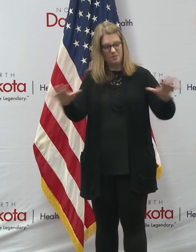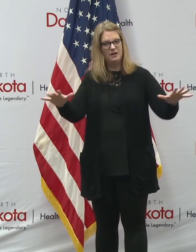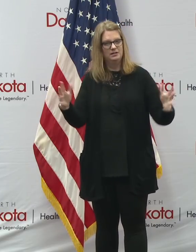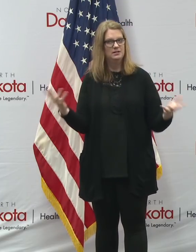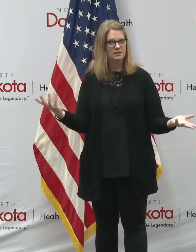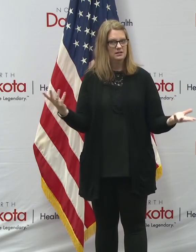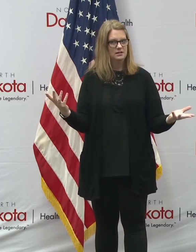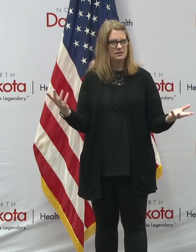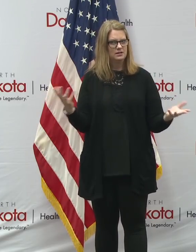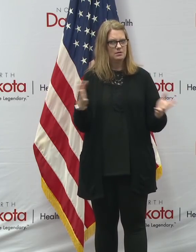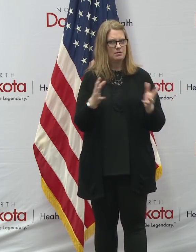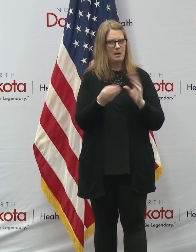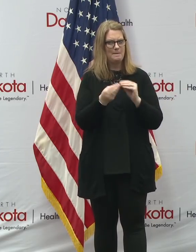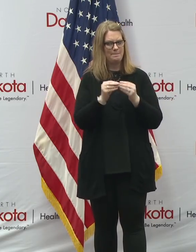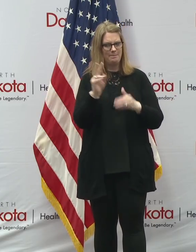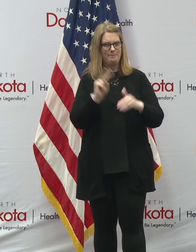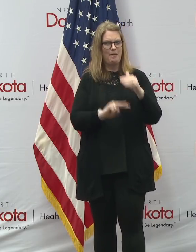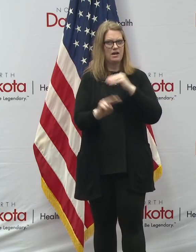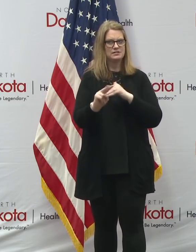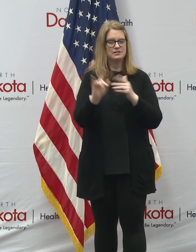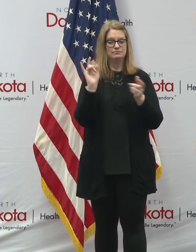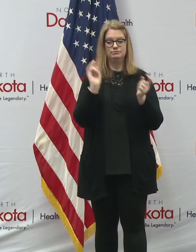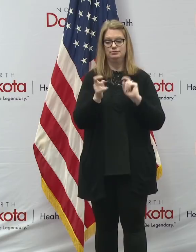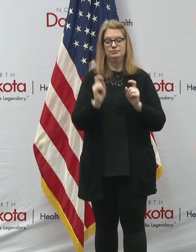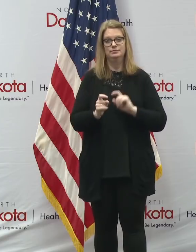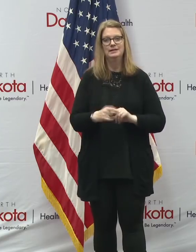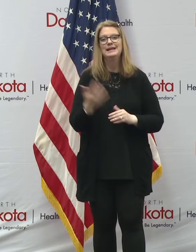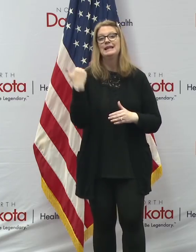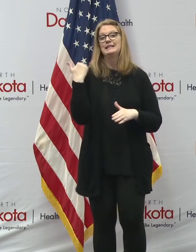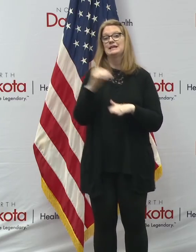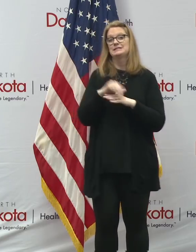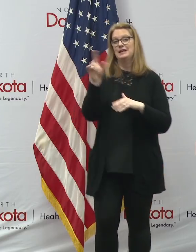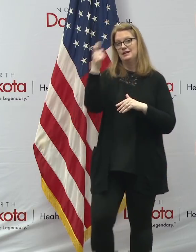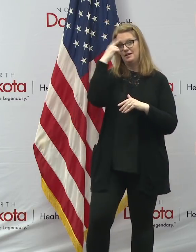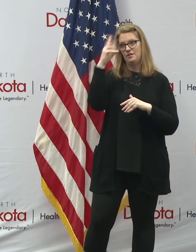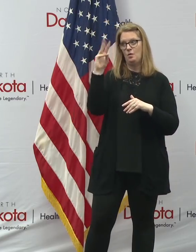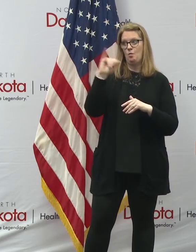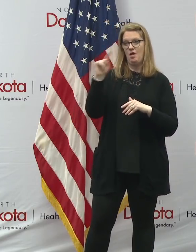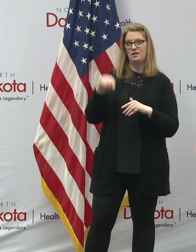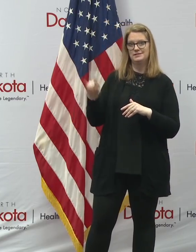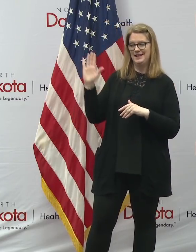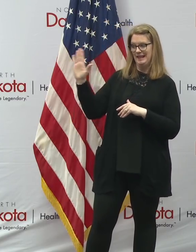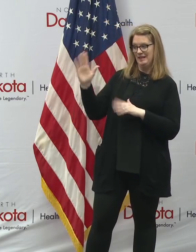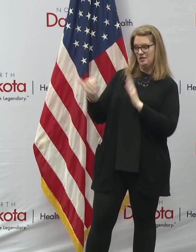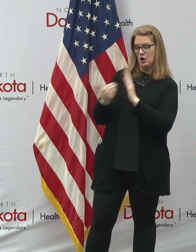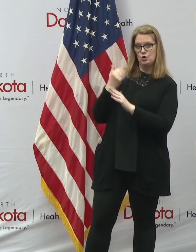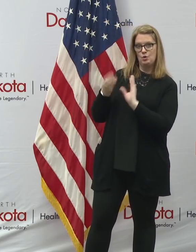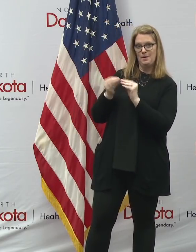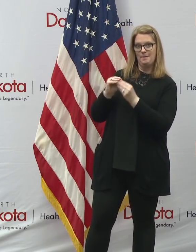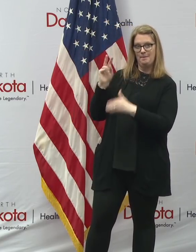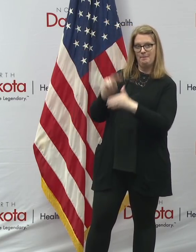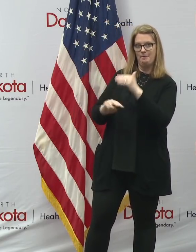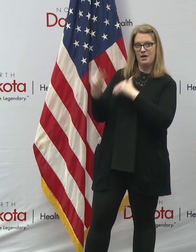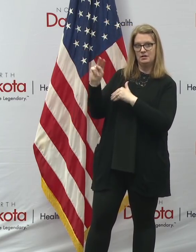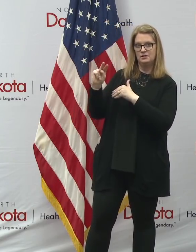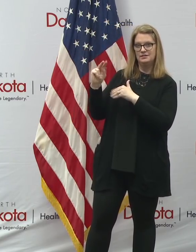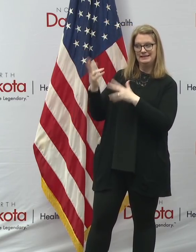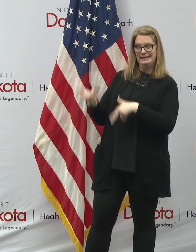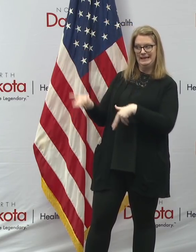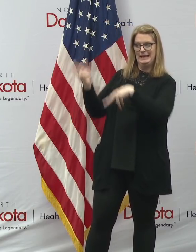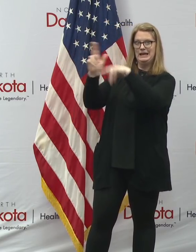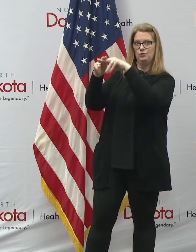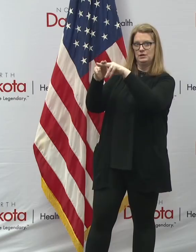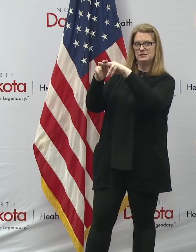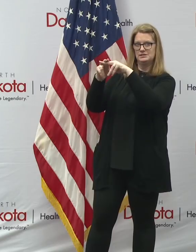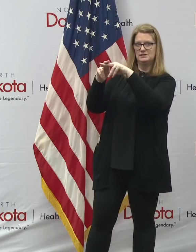I mean, models are shifting all around us. When I talked to Governor Walsh last night, the new Minnesota model actually increased their R-naught, that's the